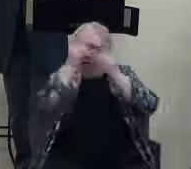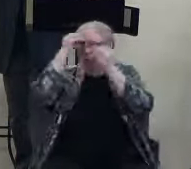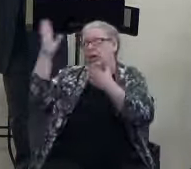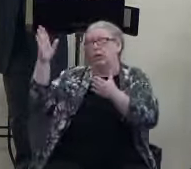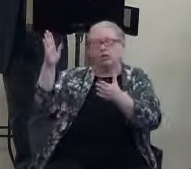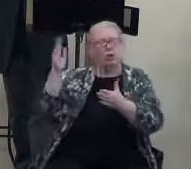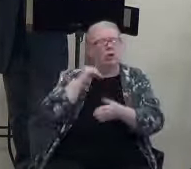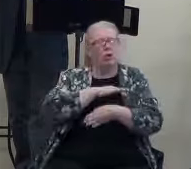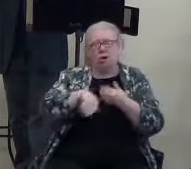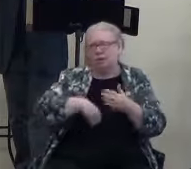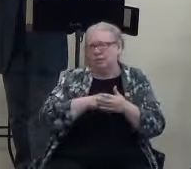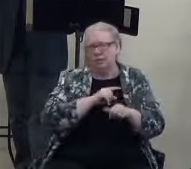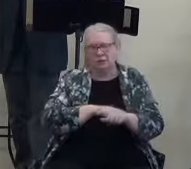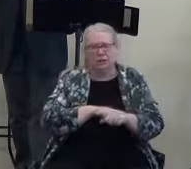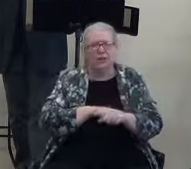Jesus.